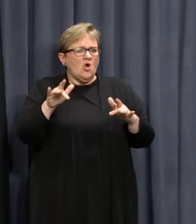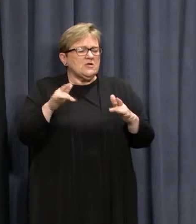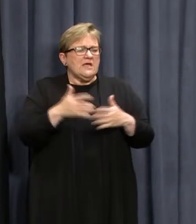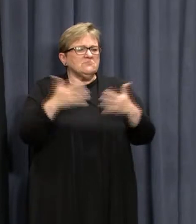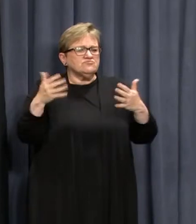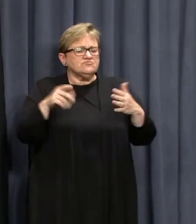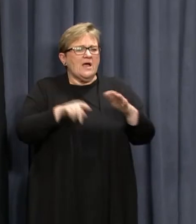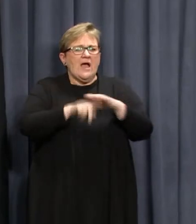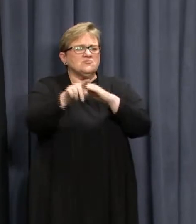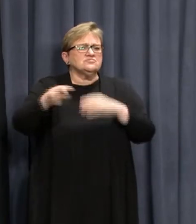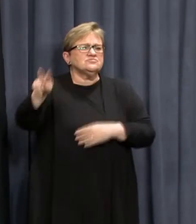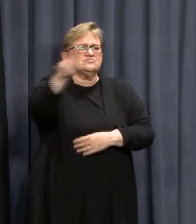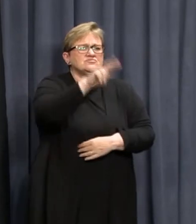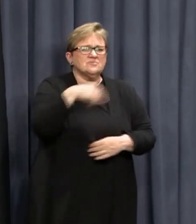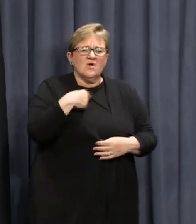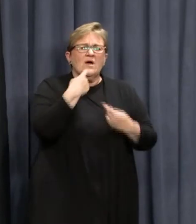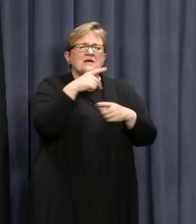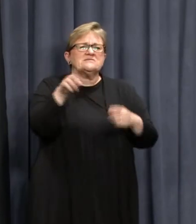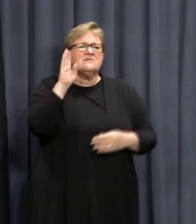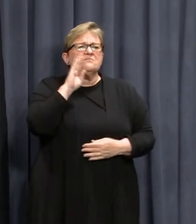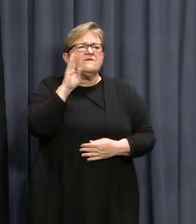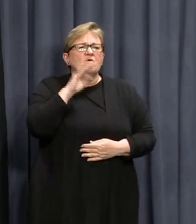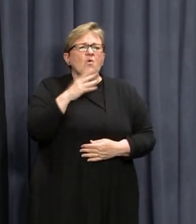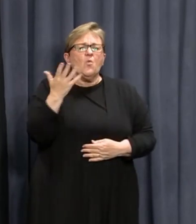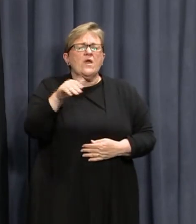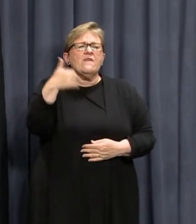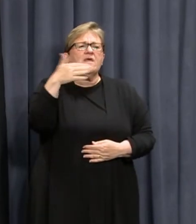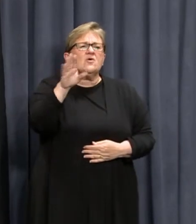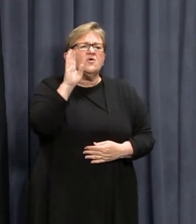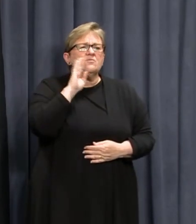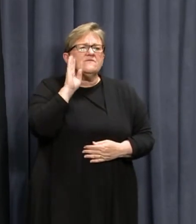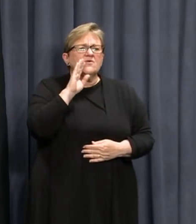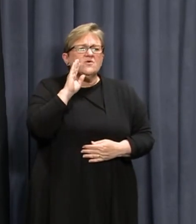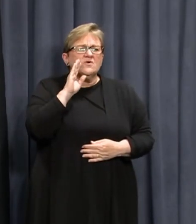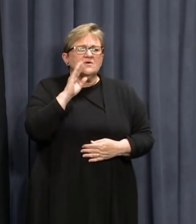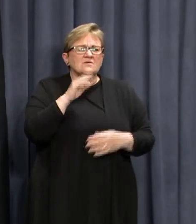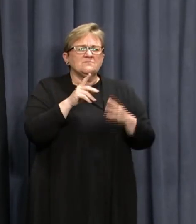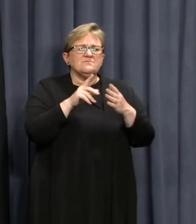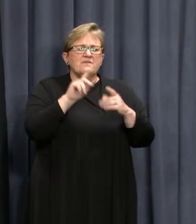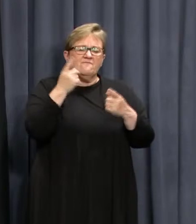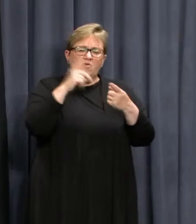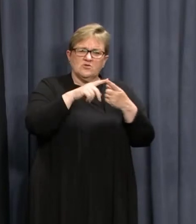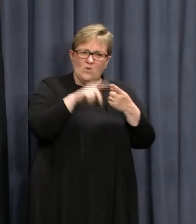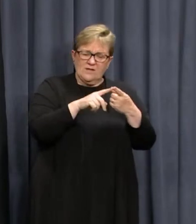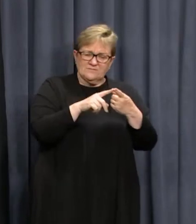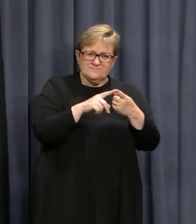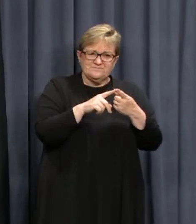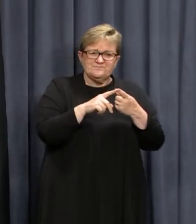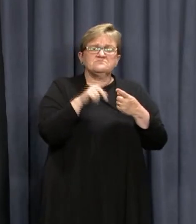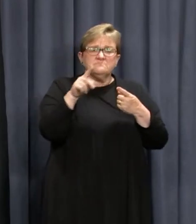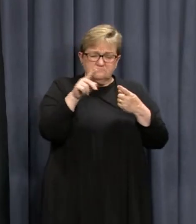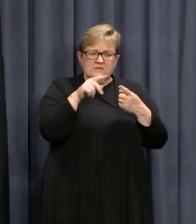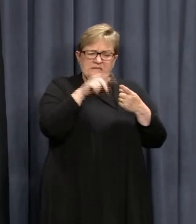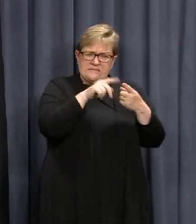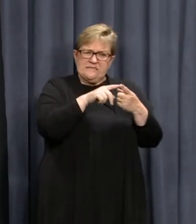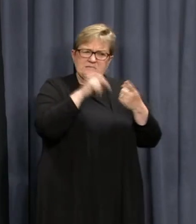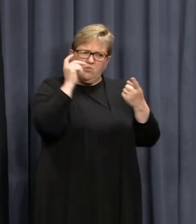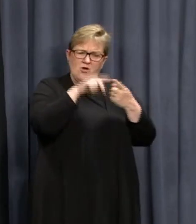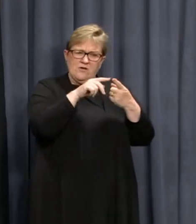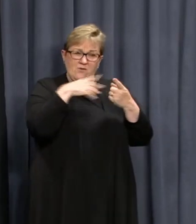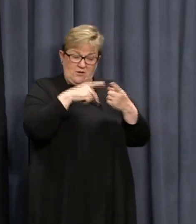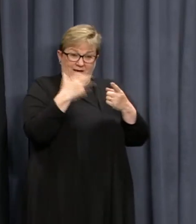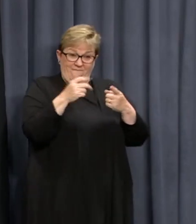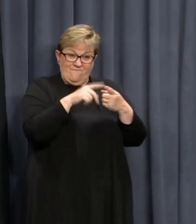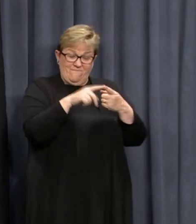amounts of movement. I read out before some of the movement of what's called the index case, the first case. So he is the most concerning